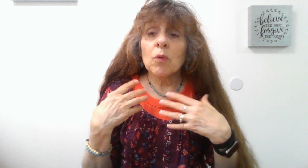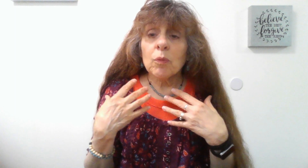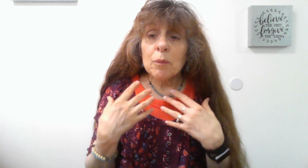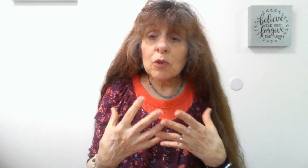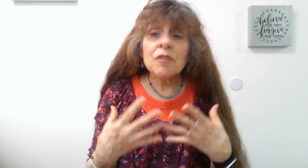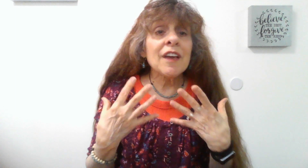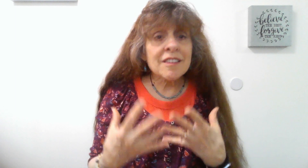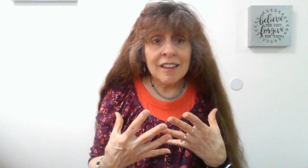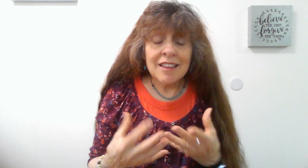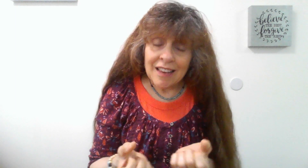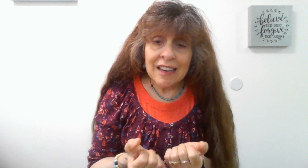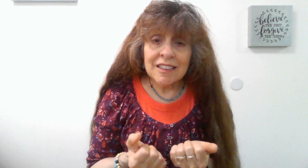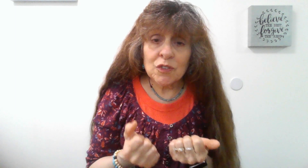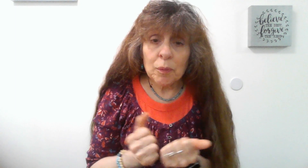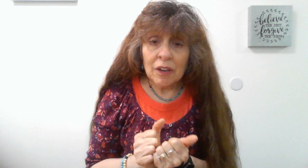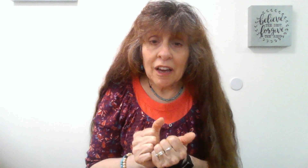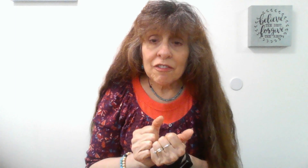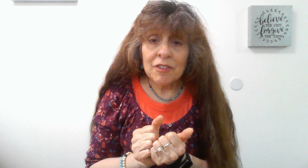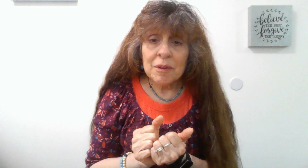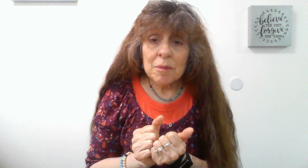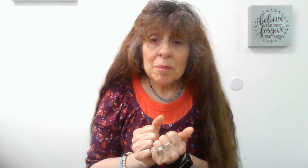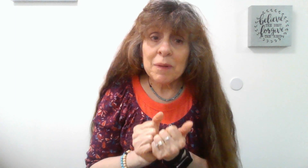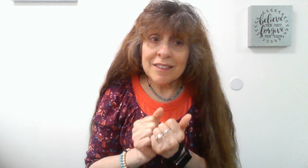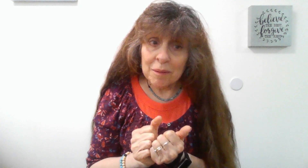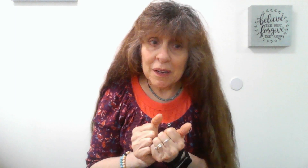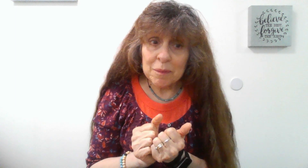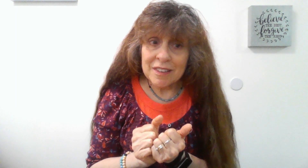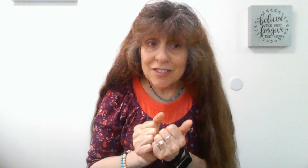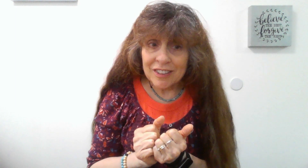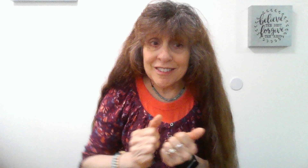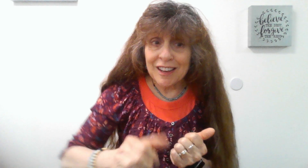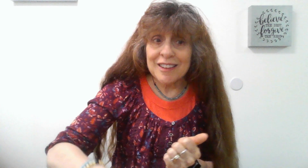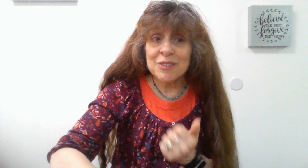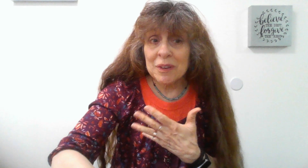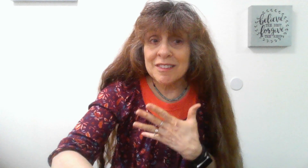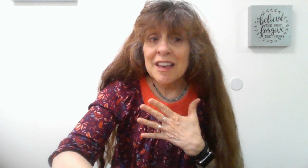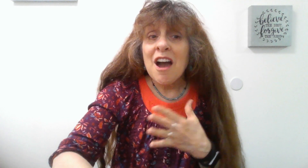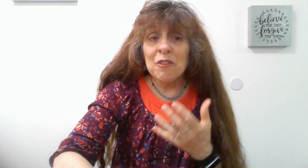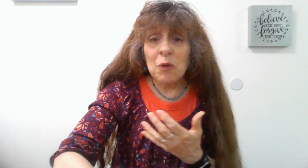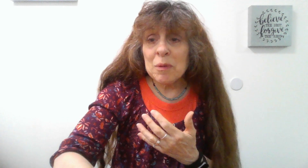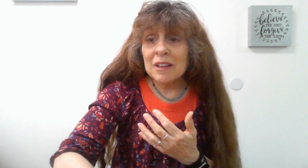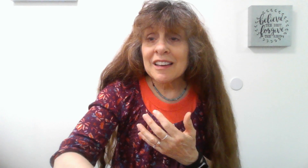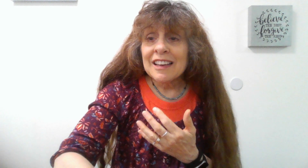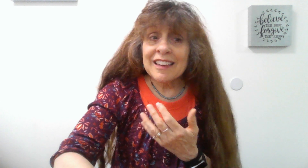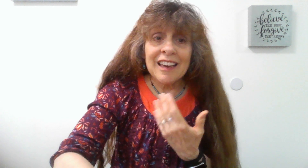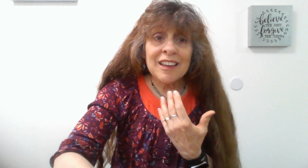will remove the anxieties from your life, but sometimes it's just not so easy. A formula can